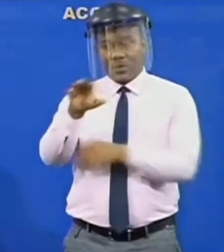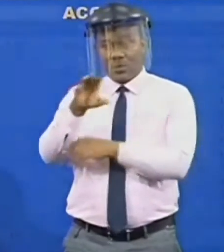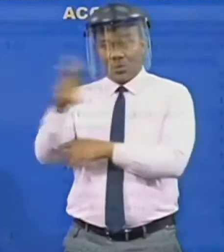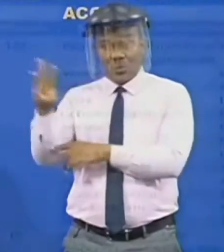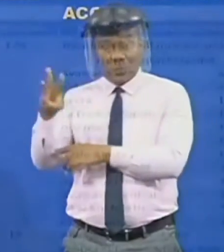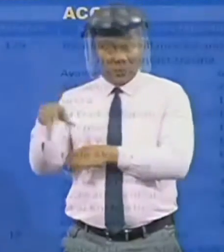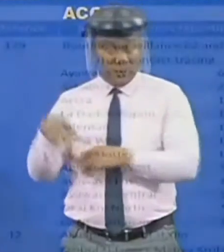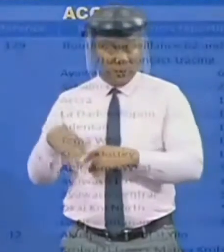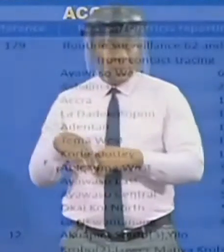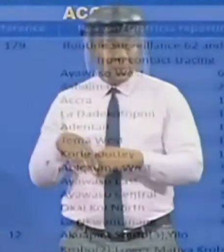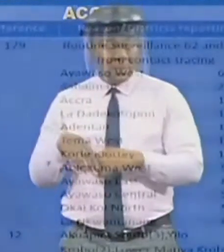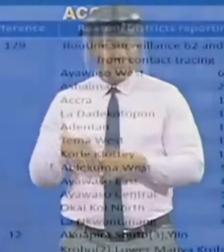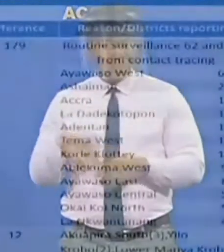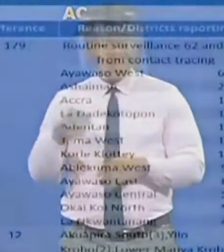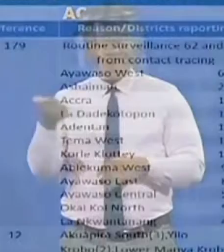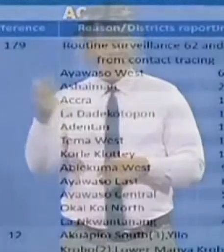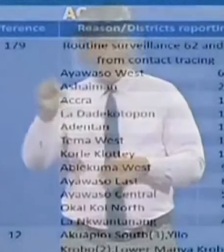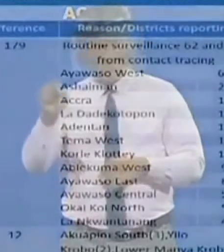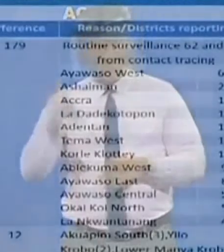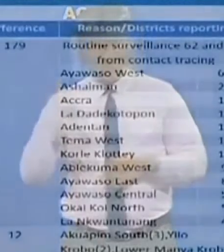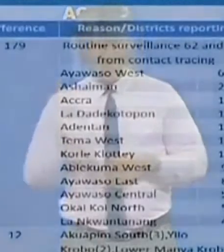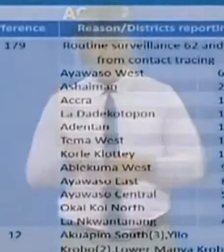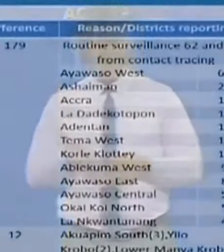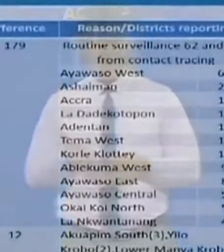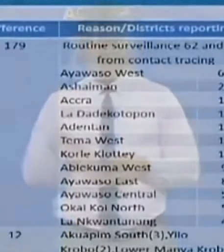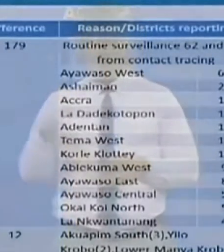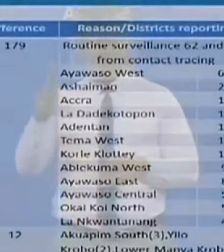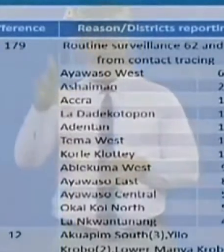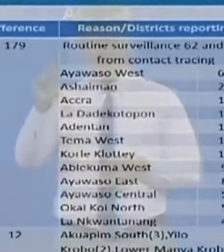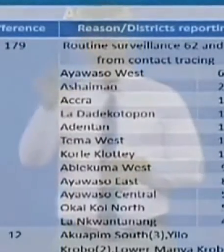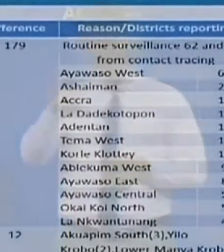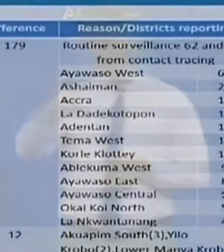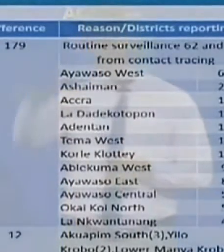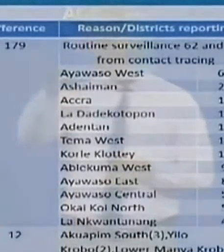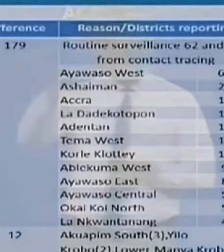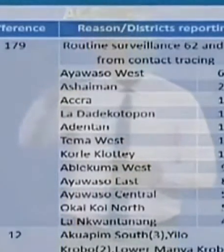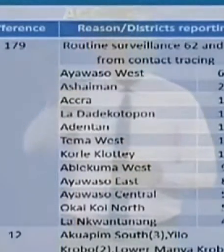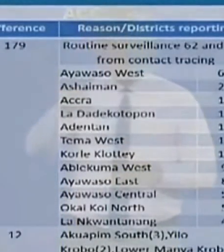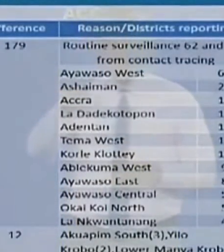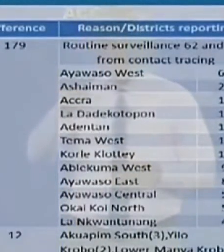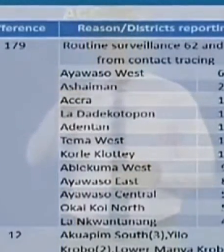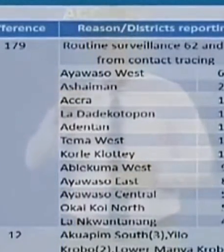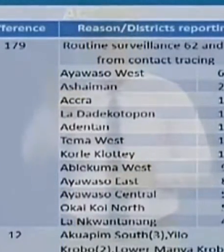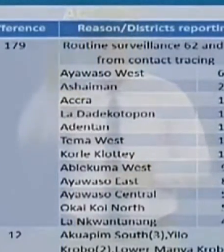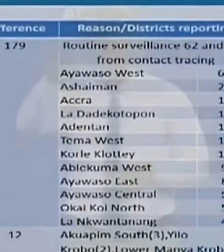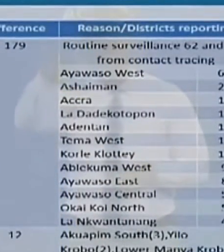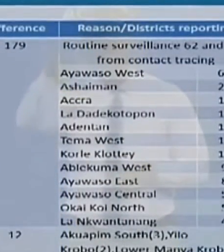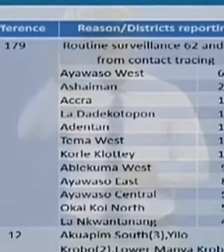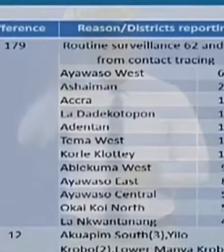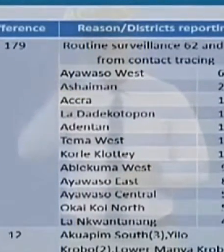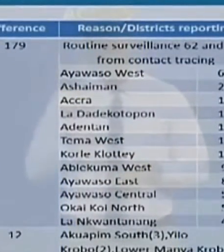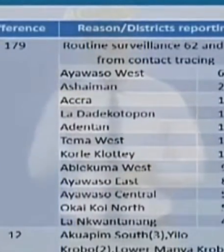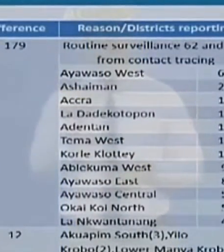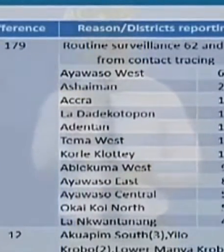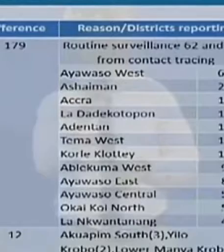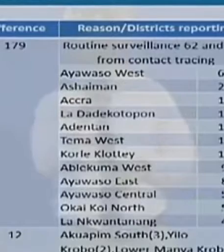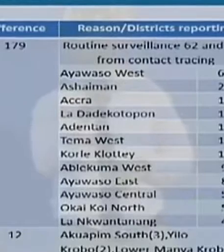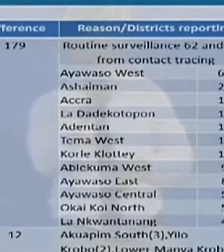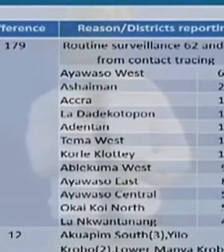asherman akra metropolis la dadi kotopo adenta